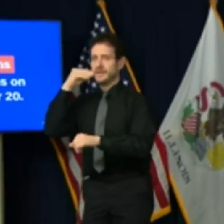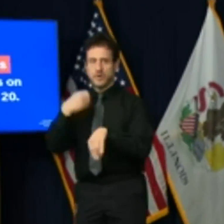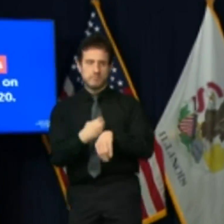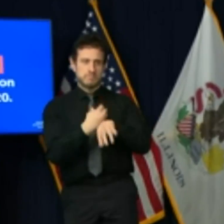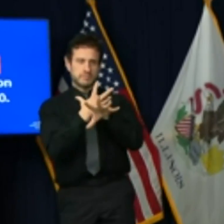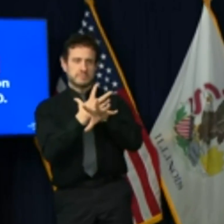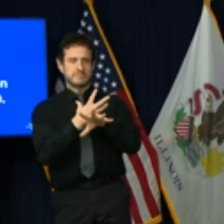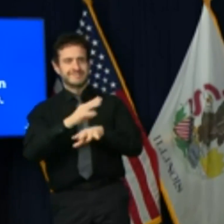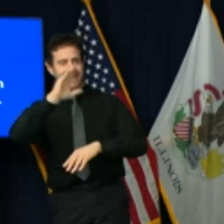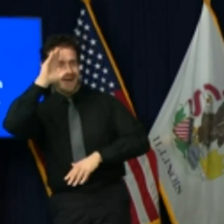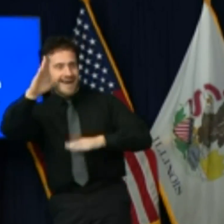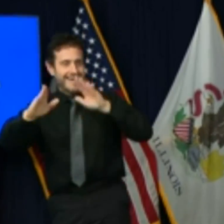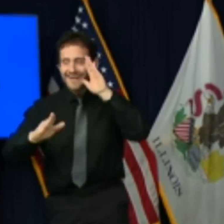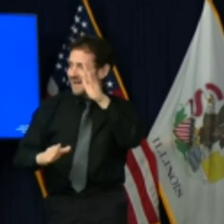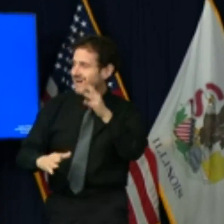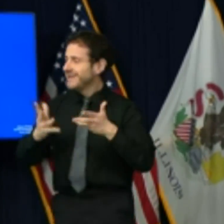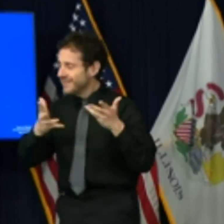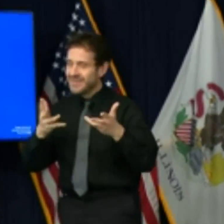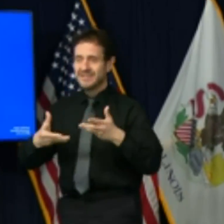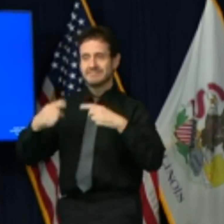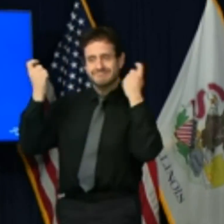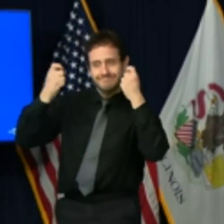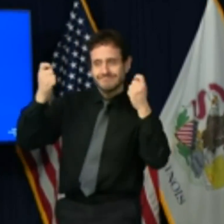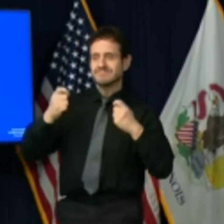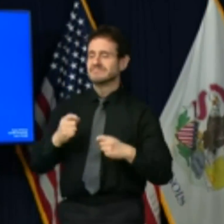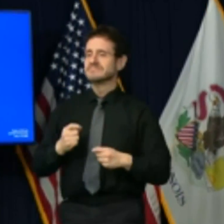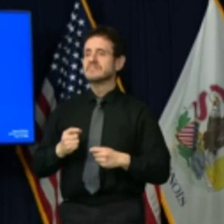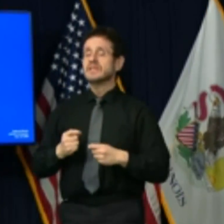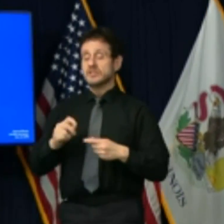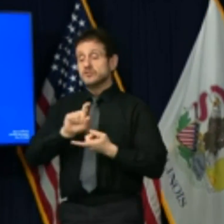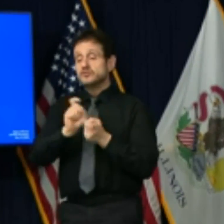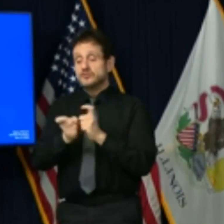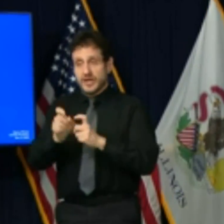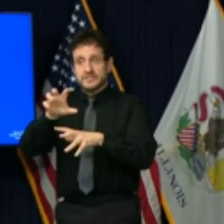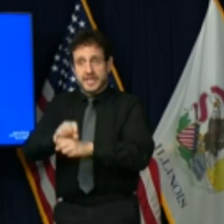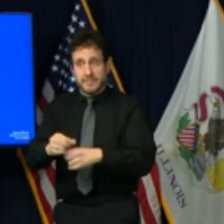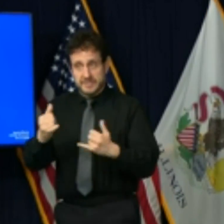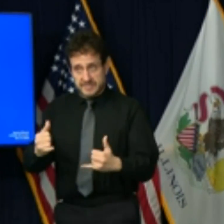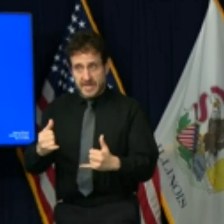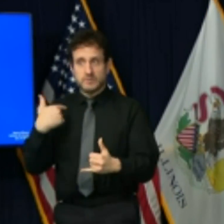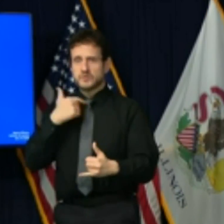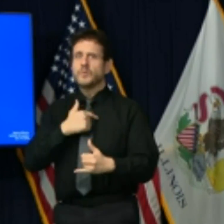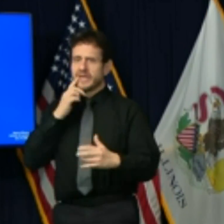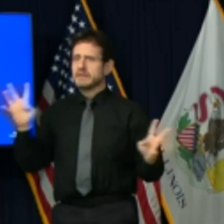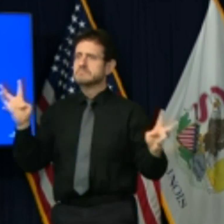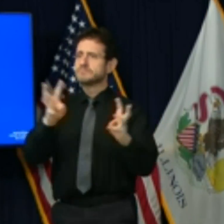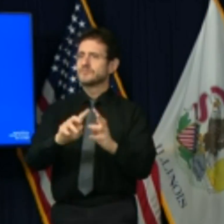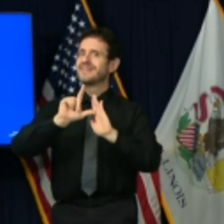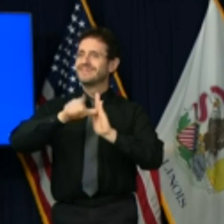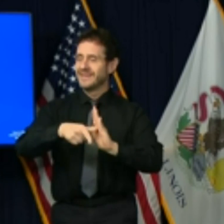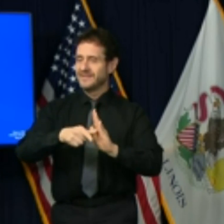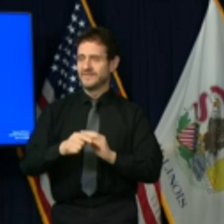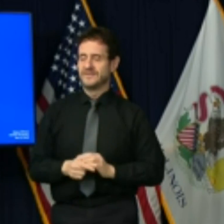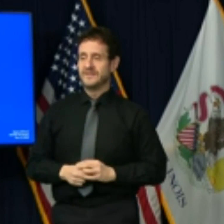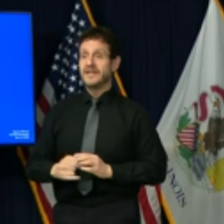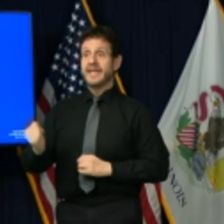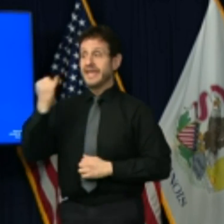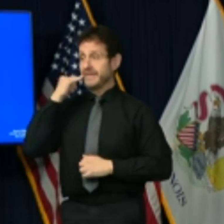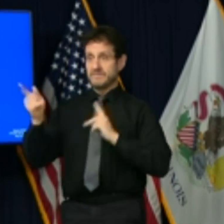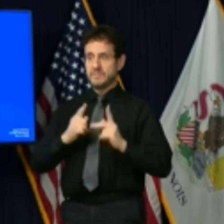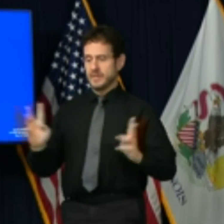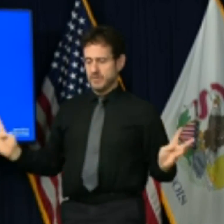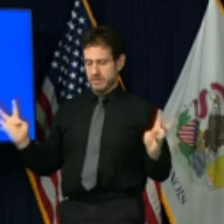now so that we can be together later. The virus thrives when we gather indoors without